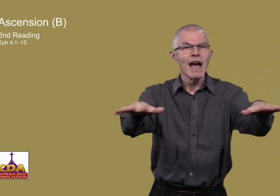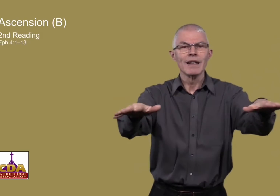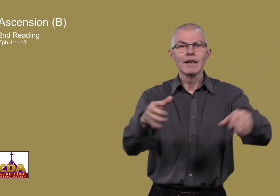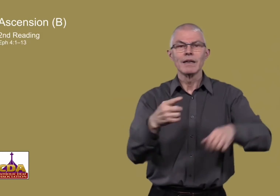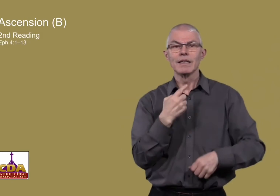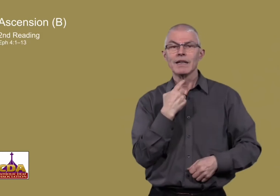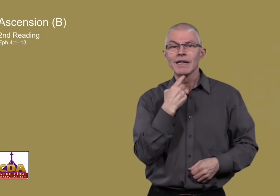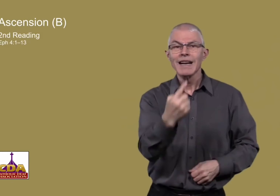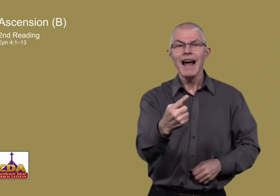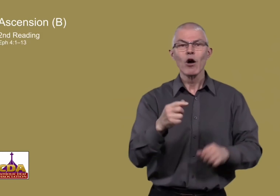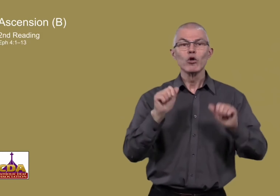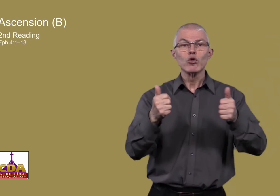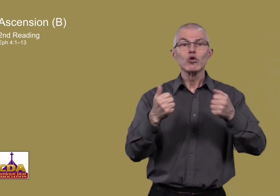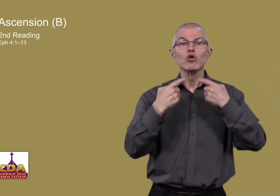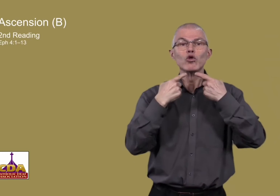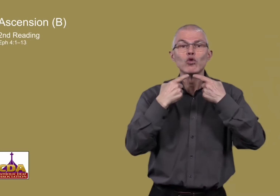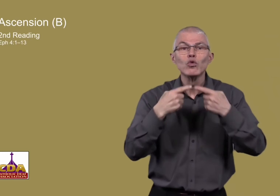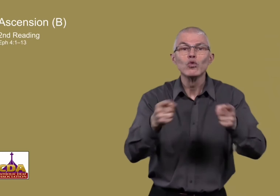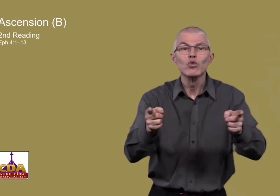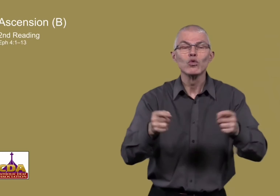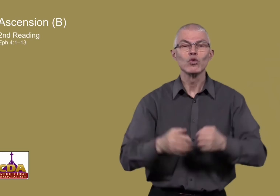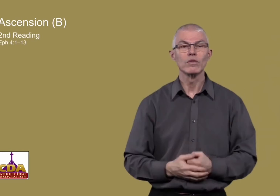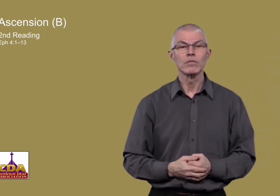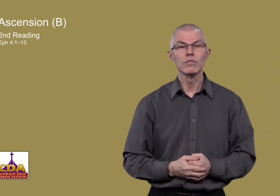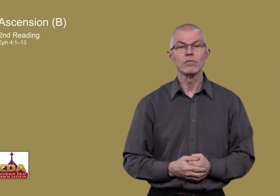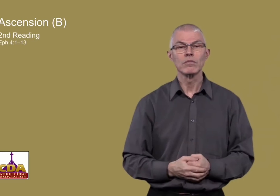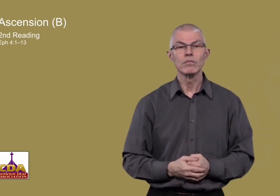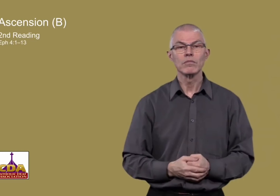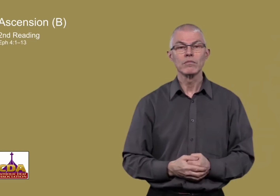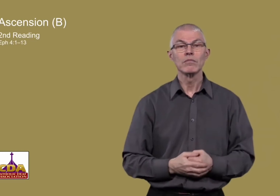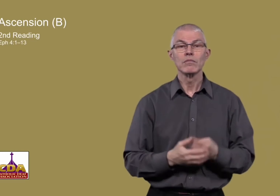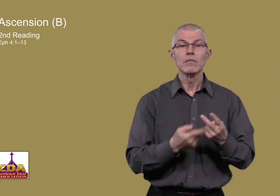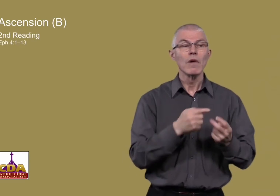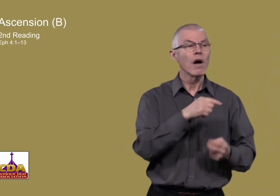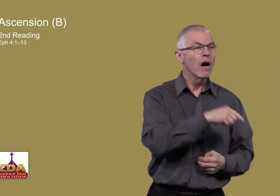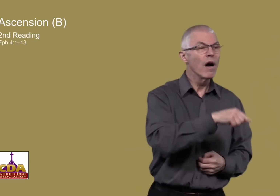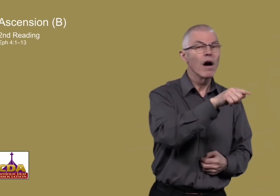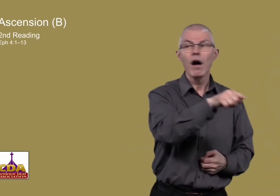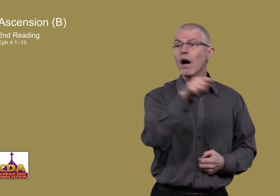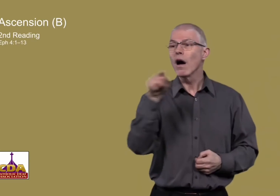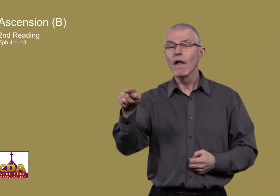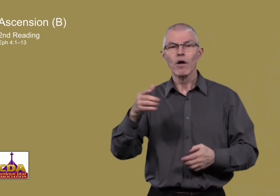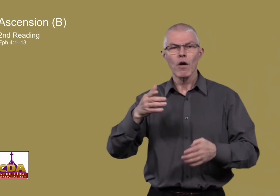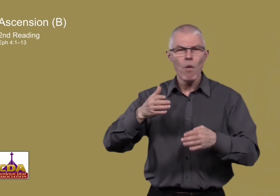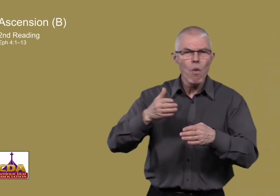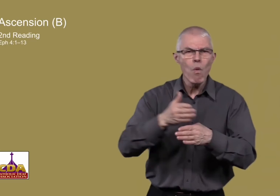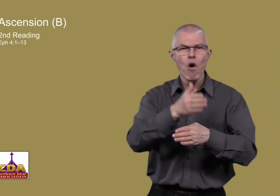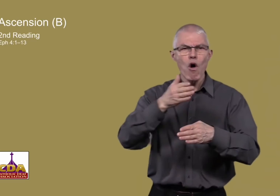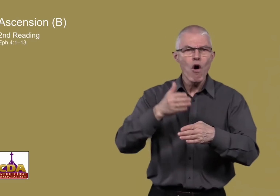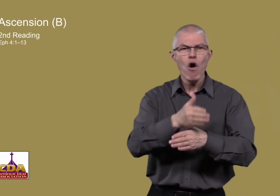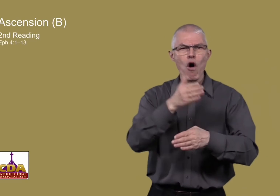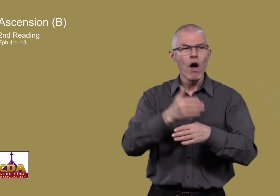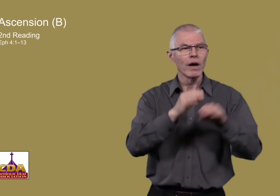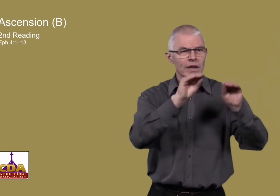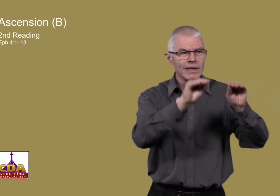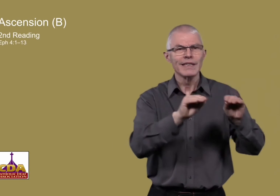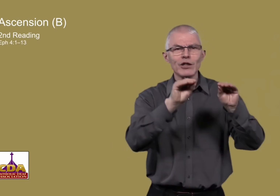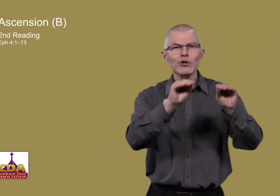and tell the good news. And others, to work and teach.